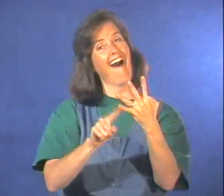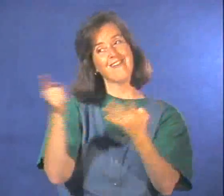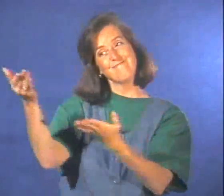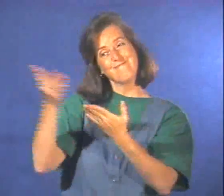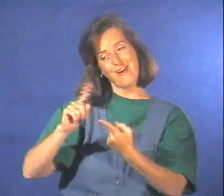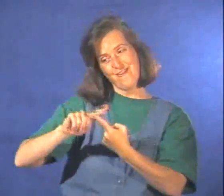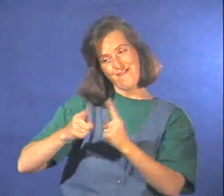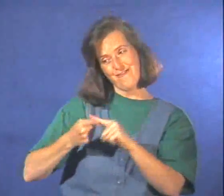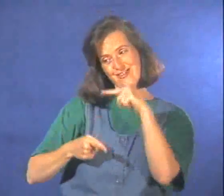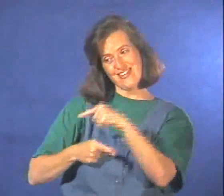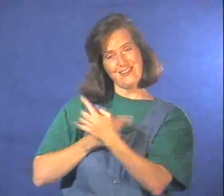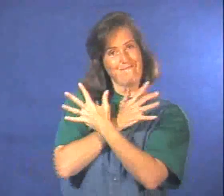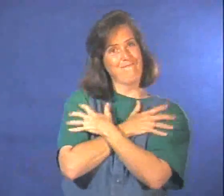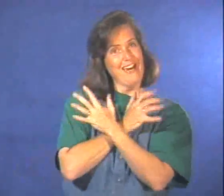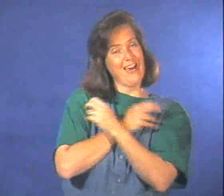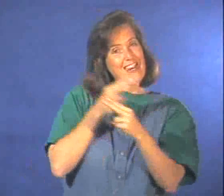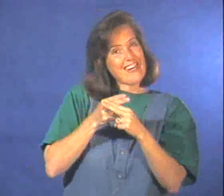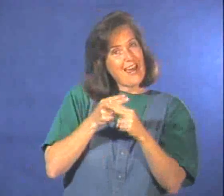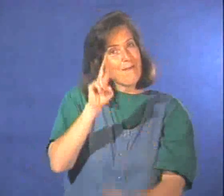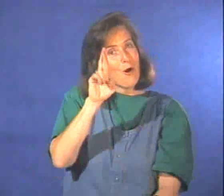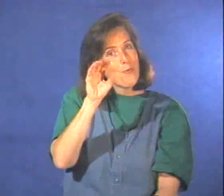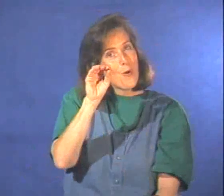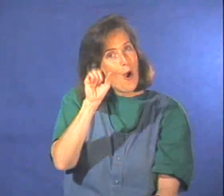Dan brought a friend to help, Roscoe the bear.